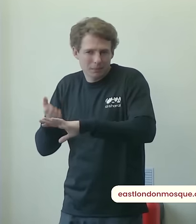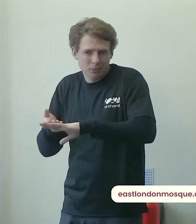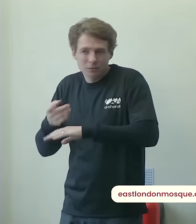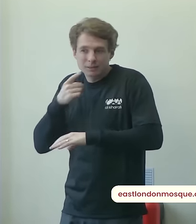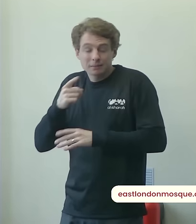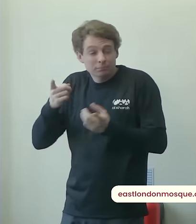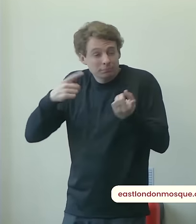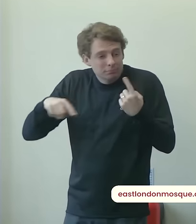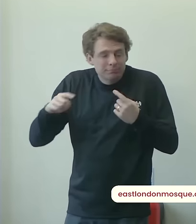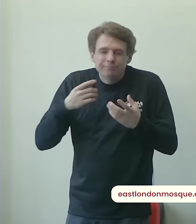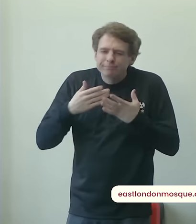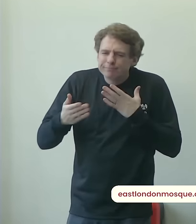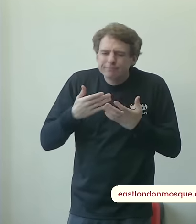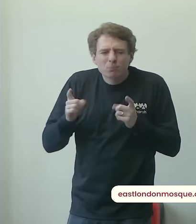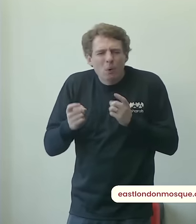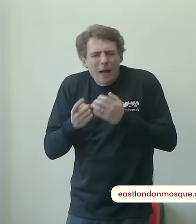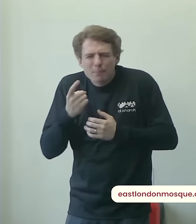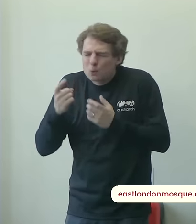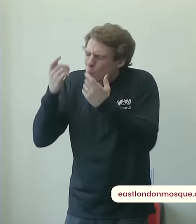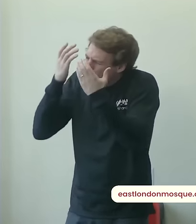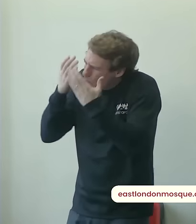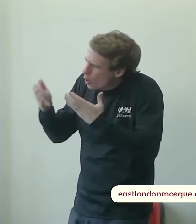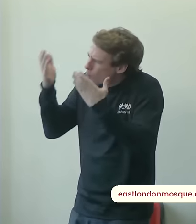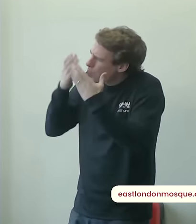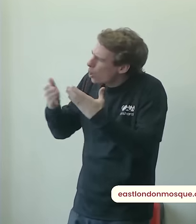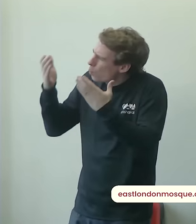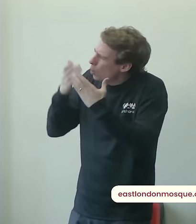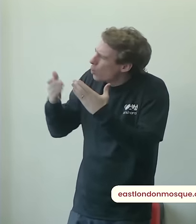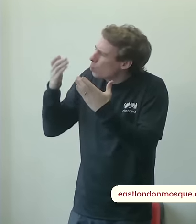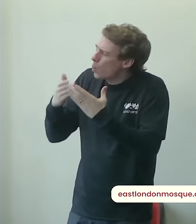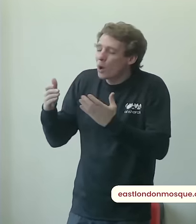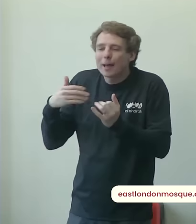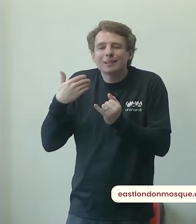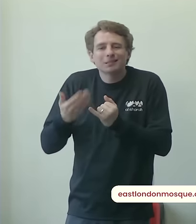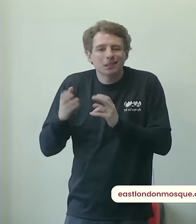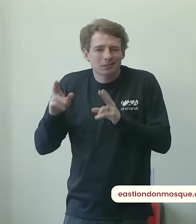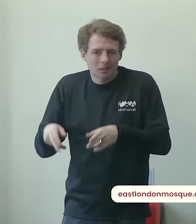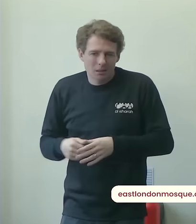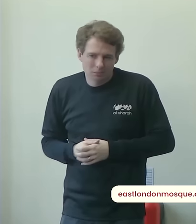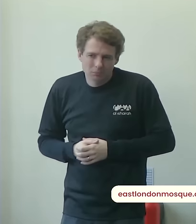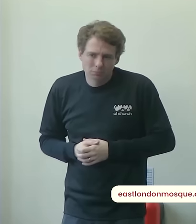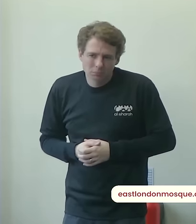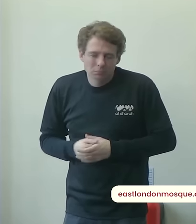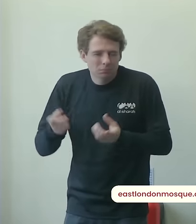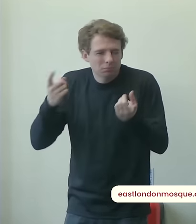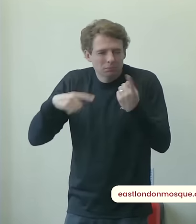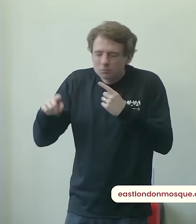until the end the term yaqeen according to the mufassireen refers to the end the death